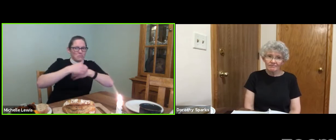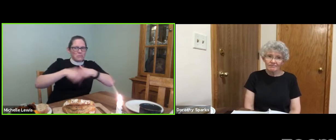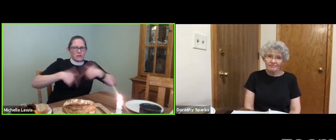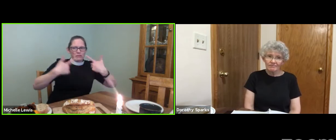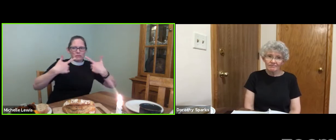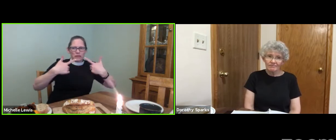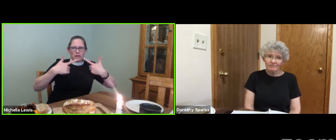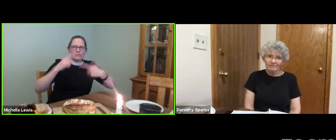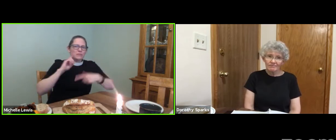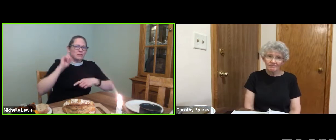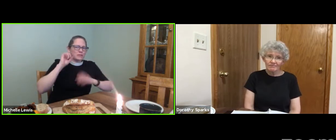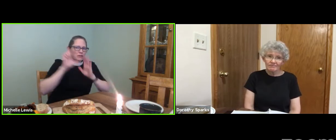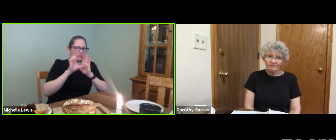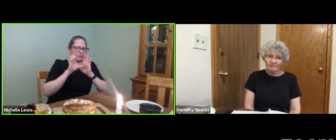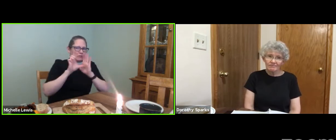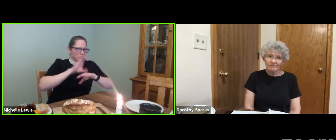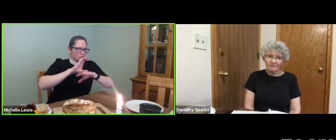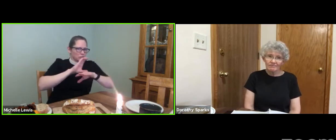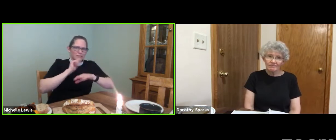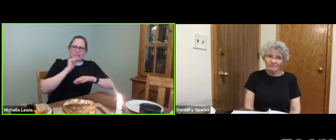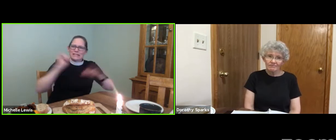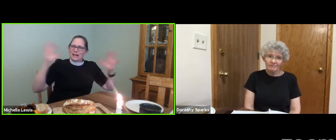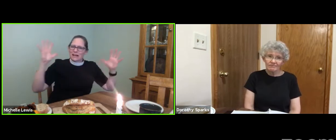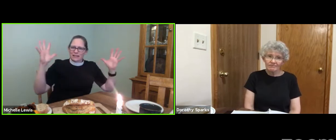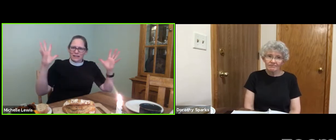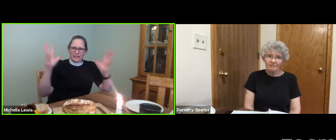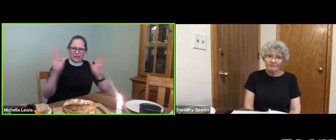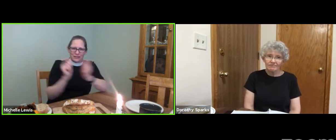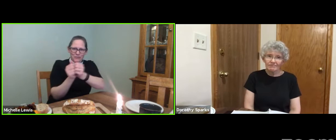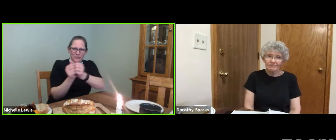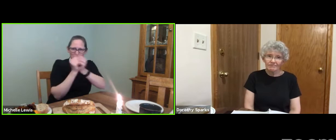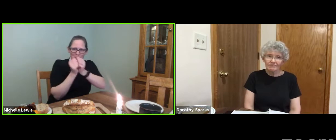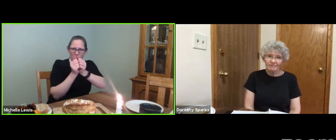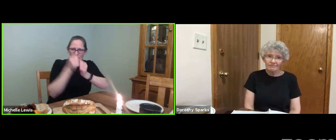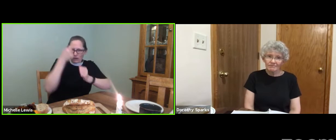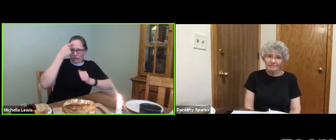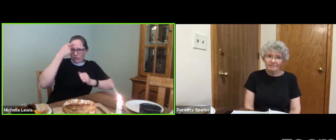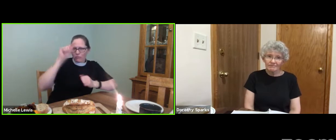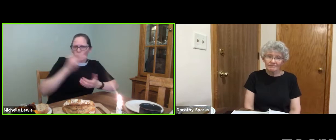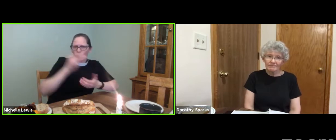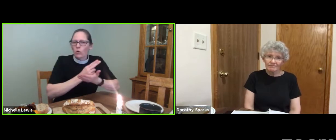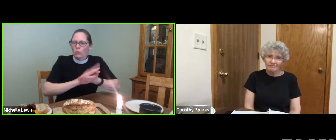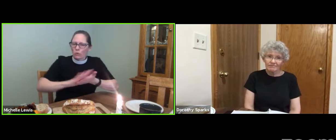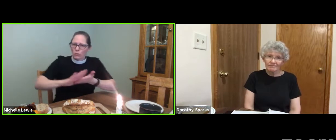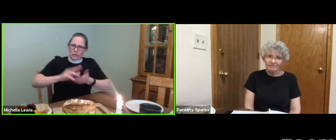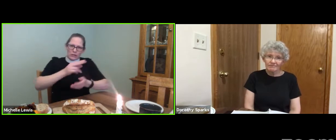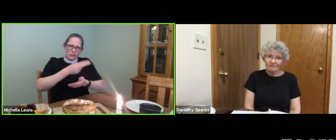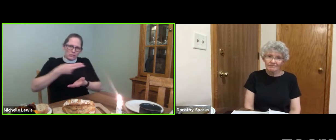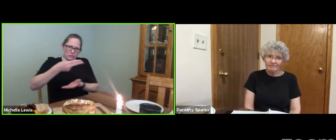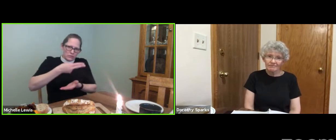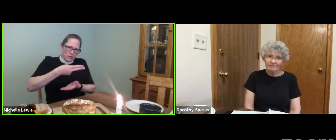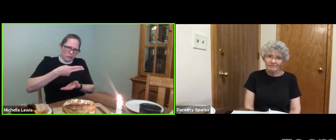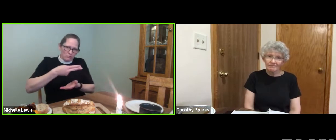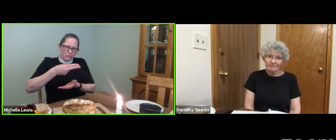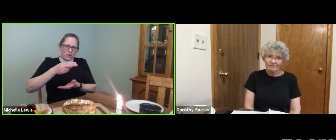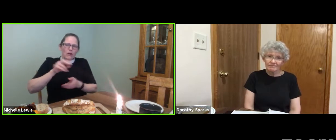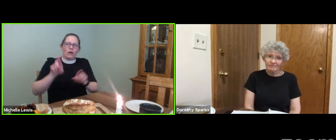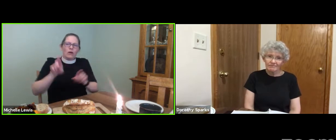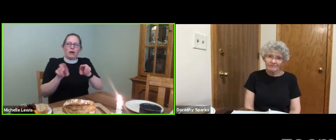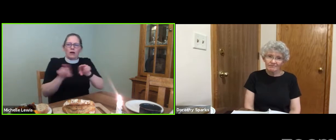Normally, Bread of Life Deaf Lutheran Church has not gathered together on Holy Thursday for many years.